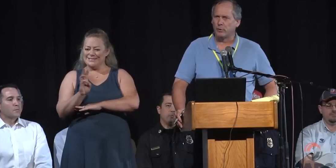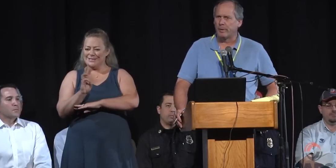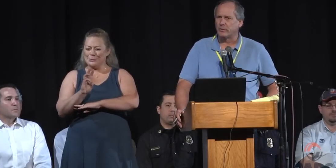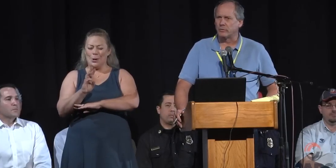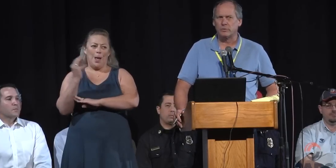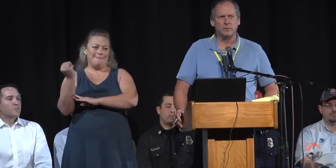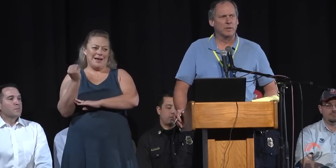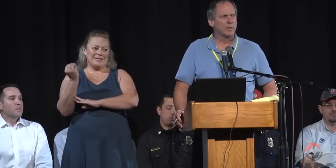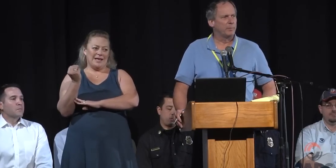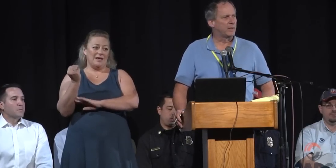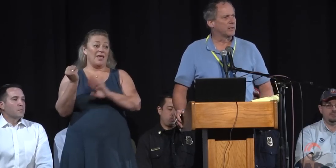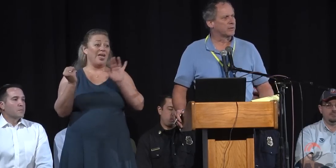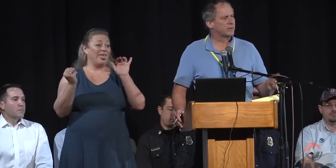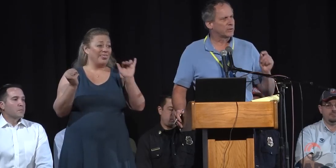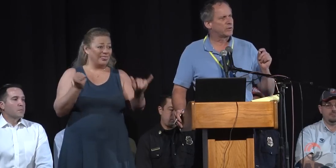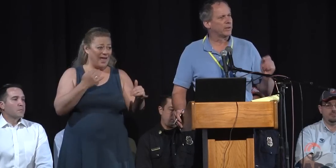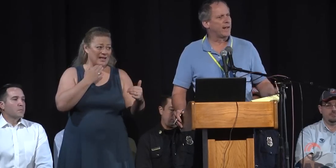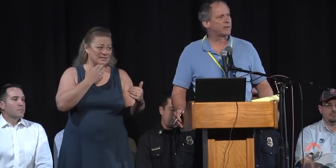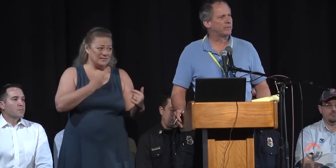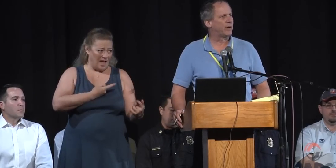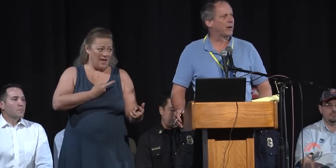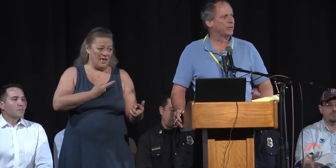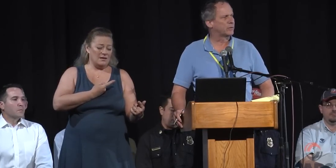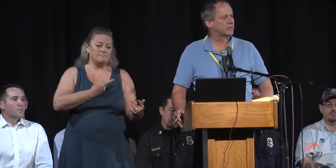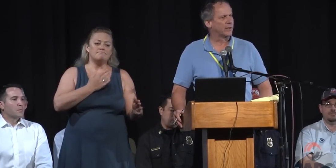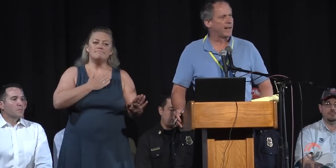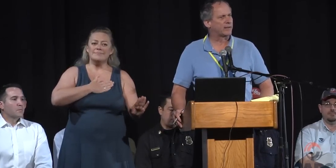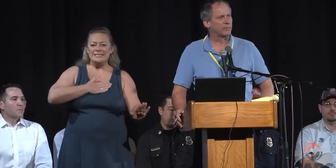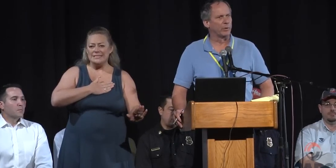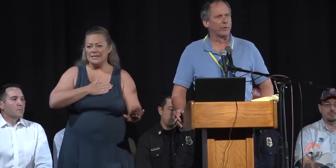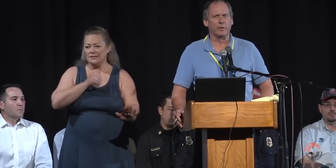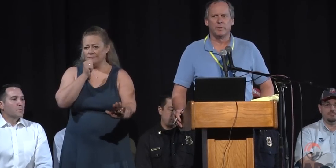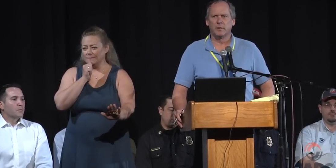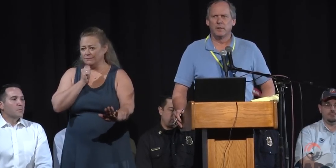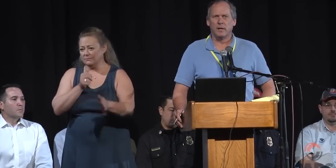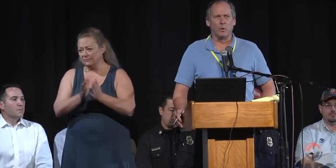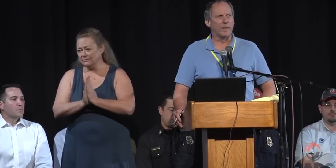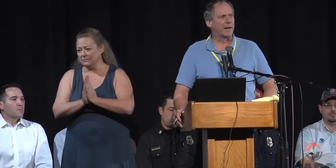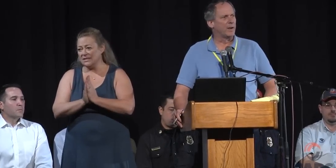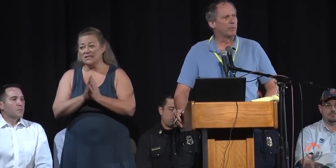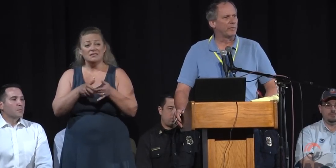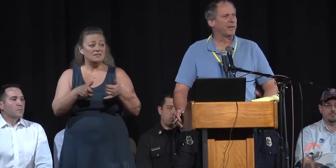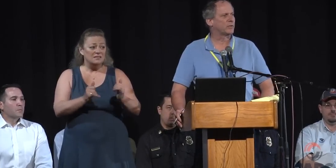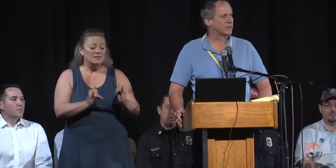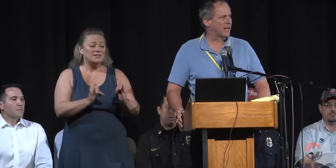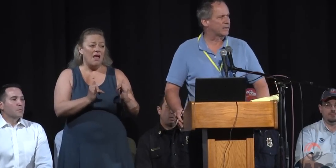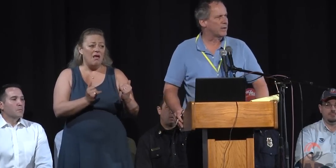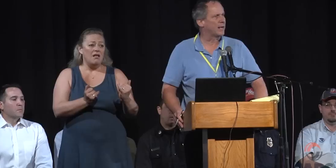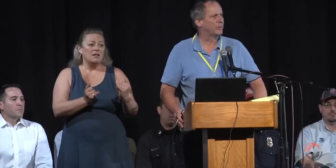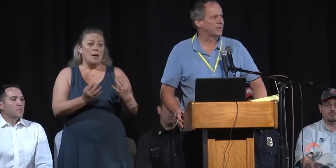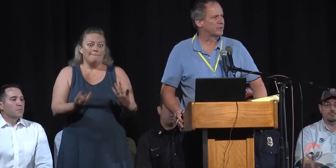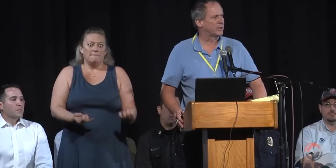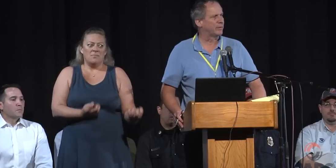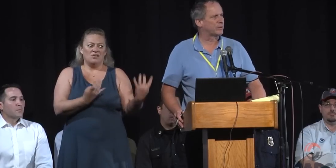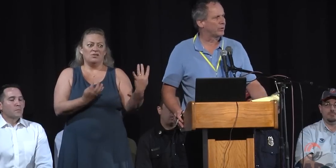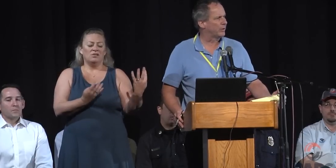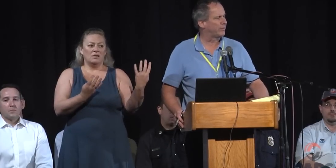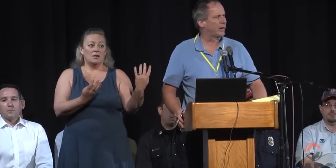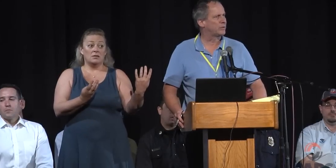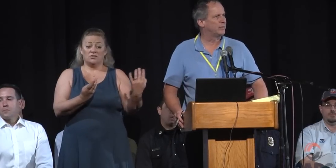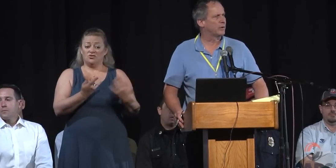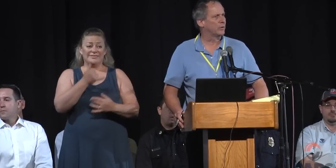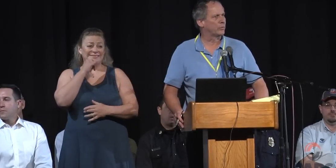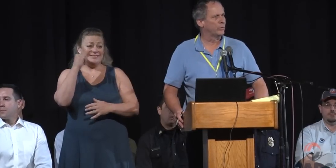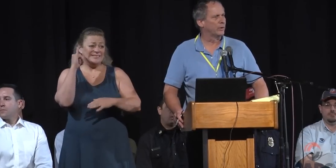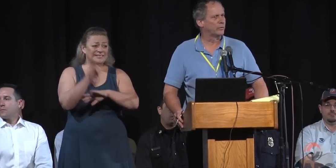going to be asking for your patience, because this is still an active fire. This is still an active burn. We had a number of events just last night within the city of Ventura.